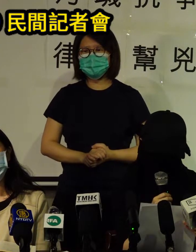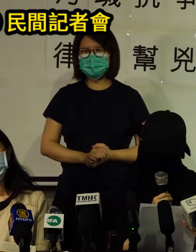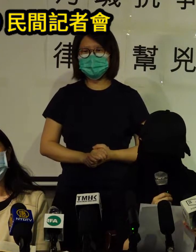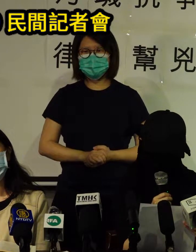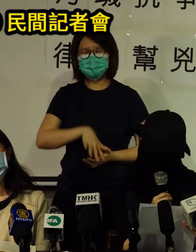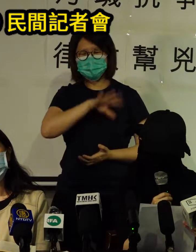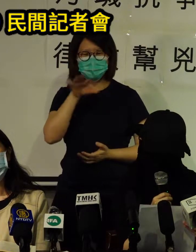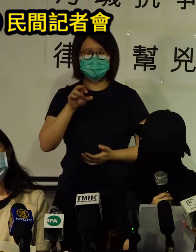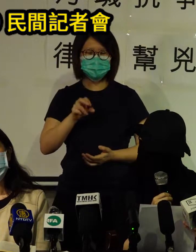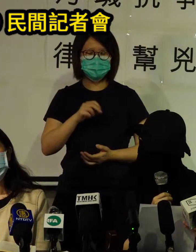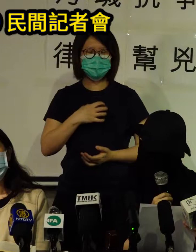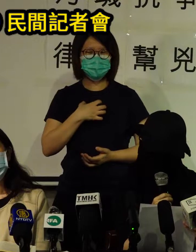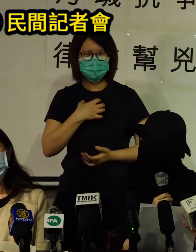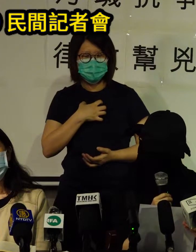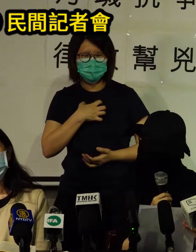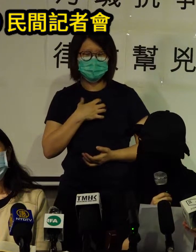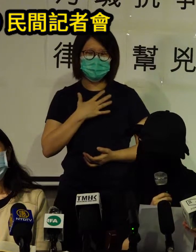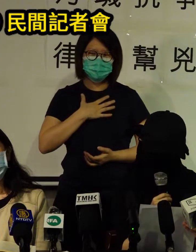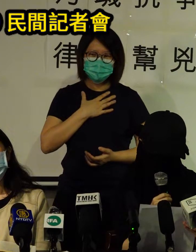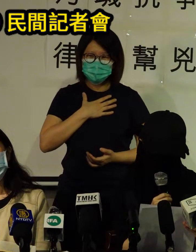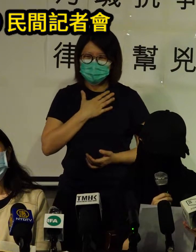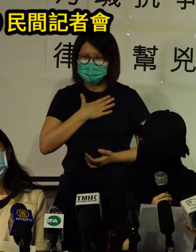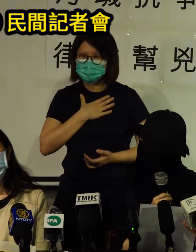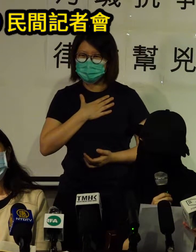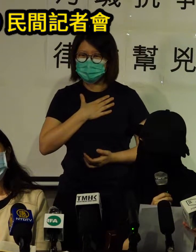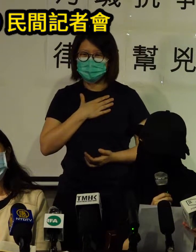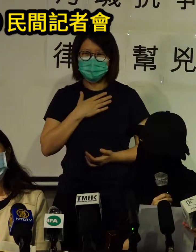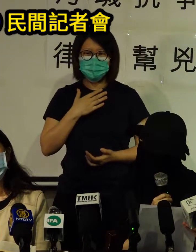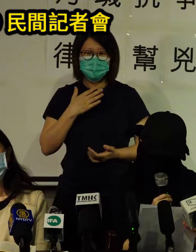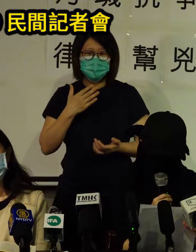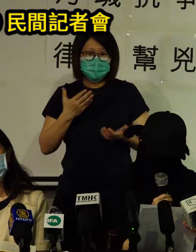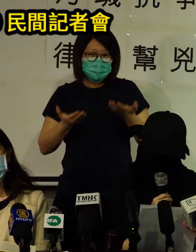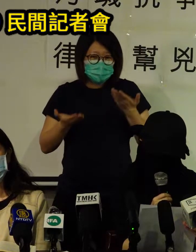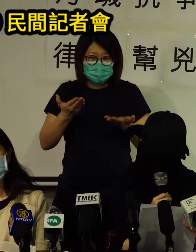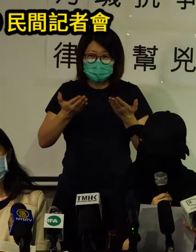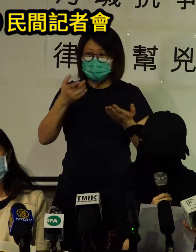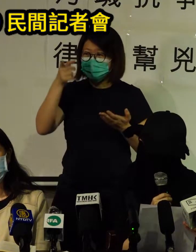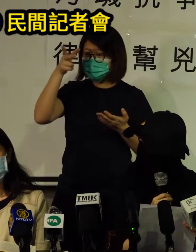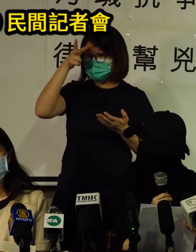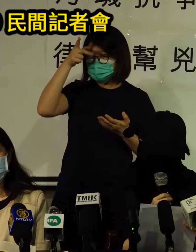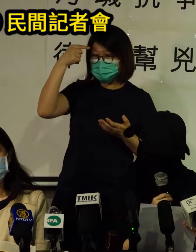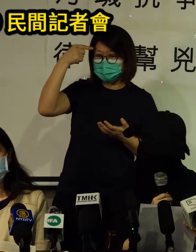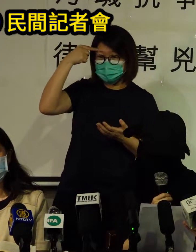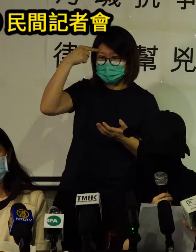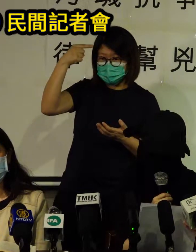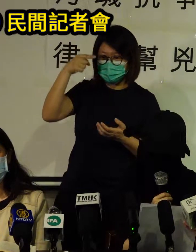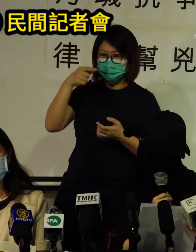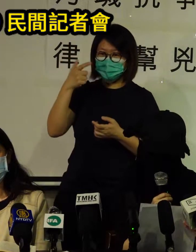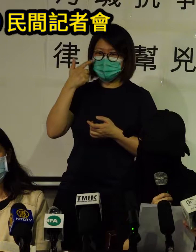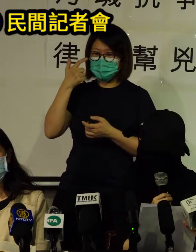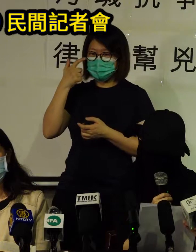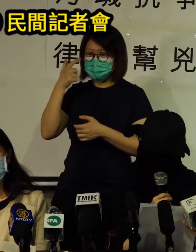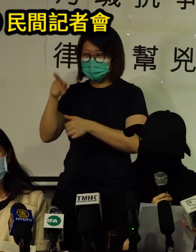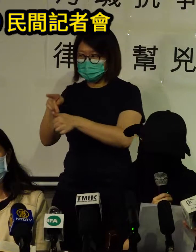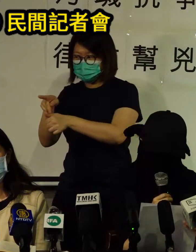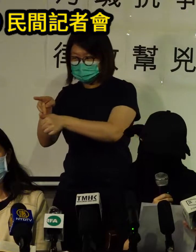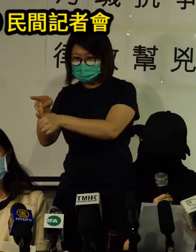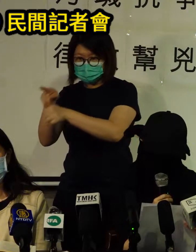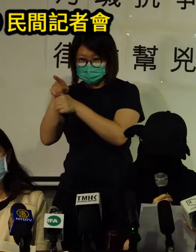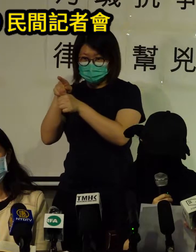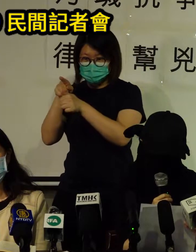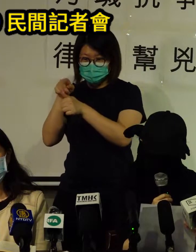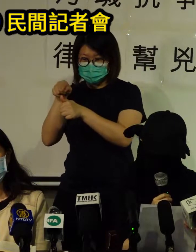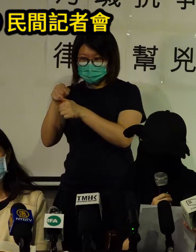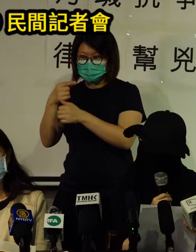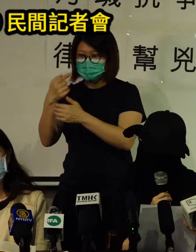the implementation of article 23 or its alternative in any form political imprisonment would be imminent for all